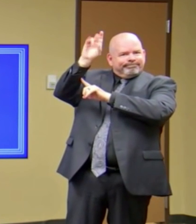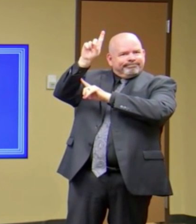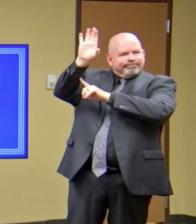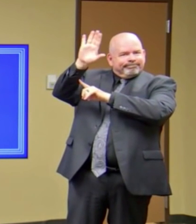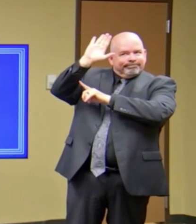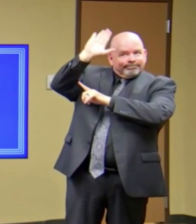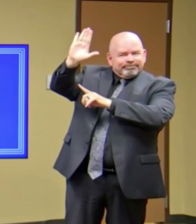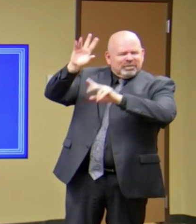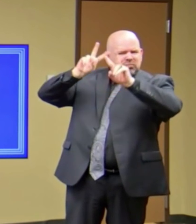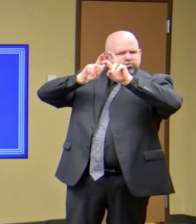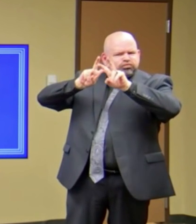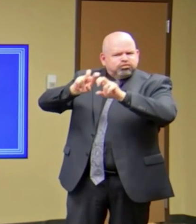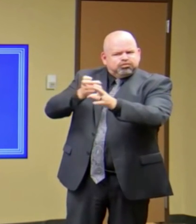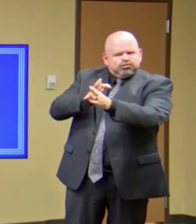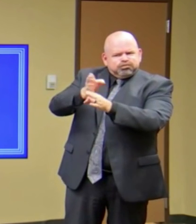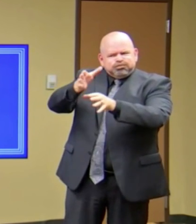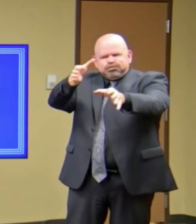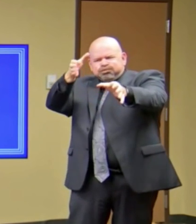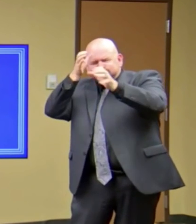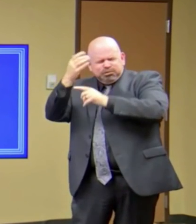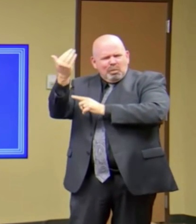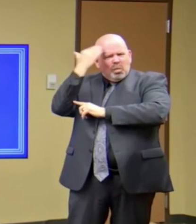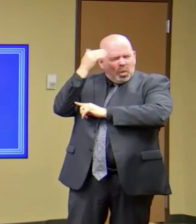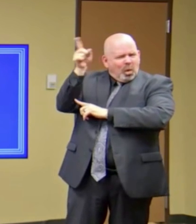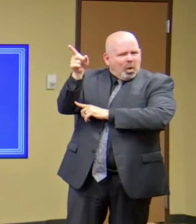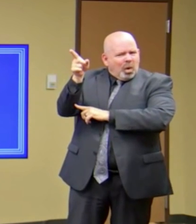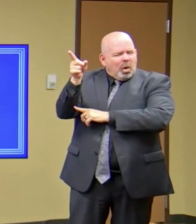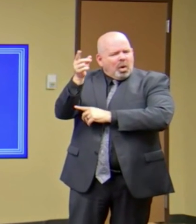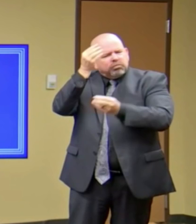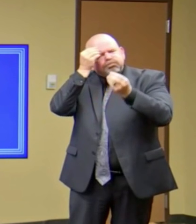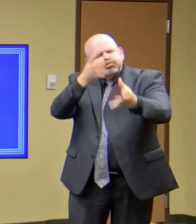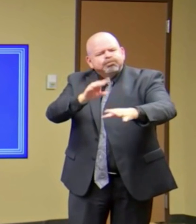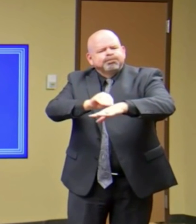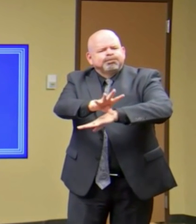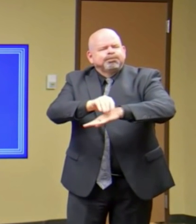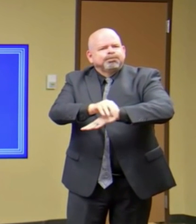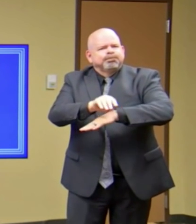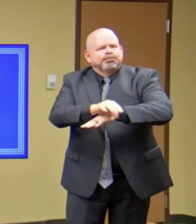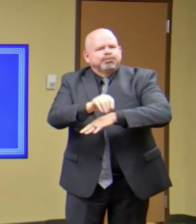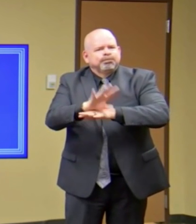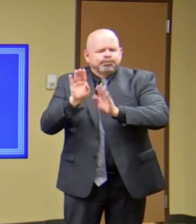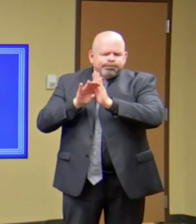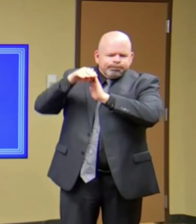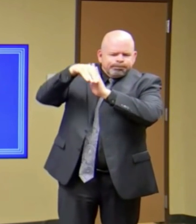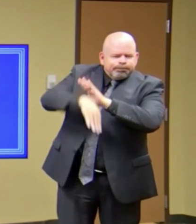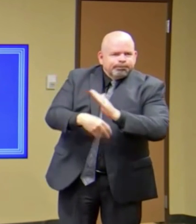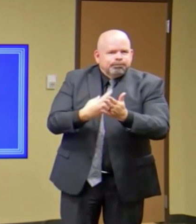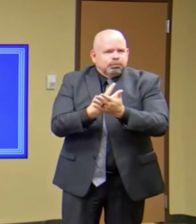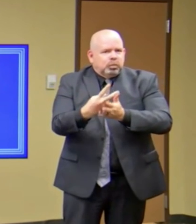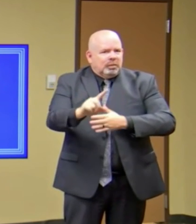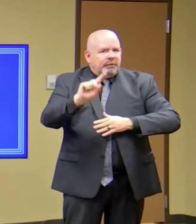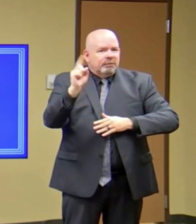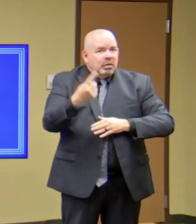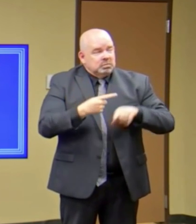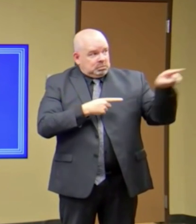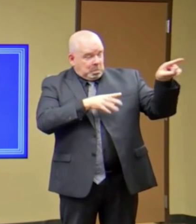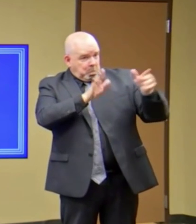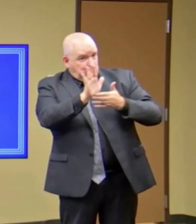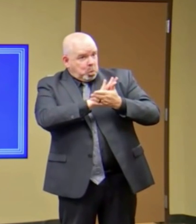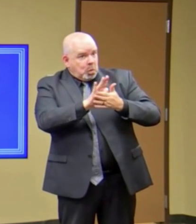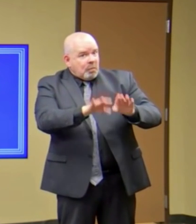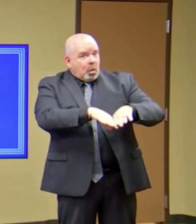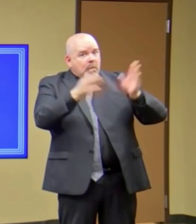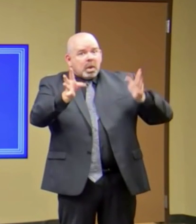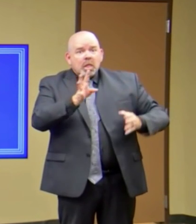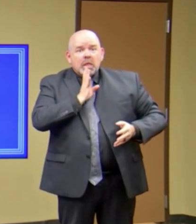Similarly, you're now seeing movie theaters saying, well, I understand what you're saying, but we're going to follow that guidance that it's not safe